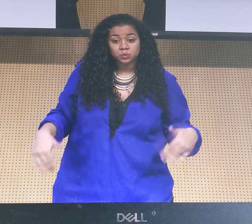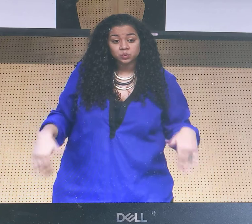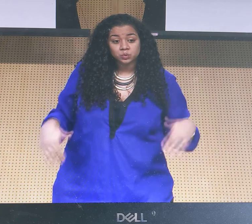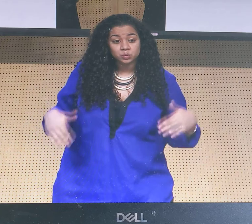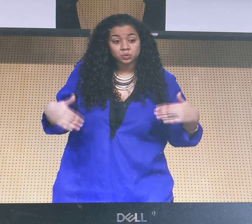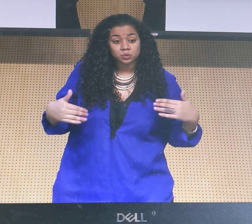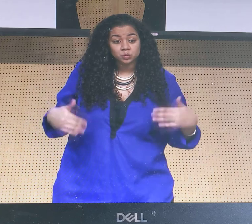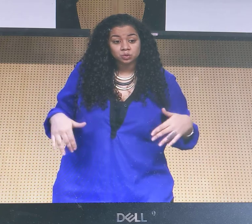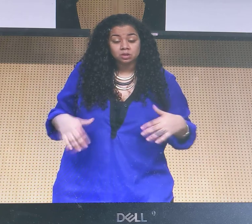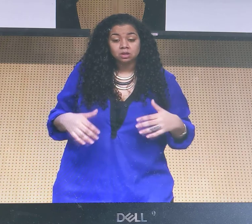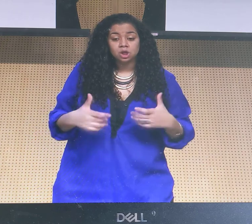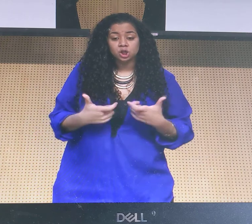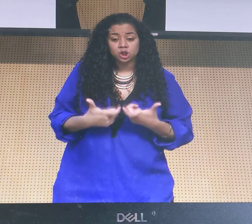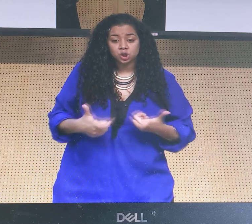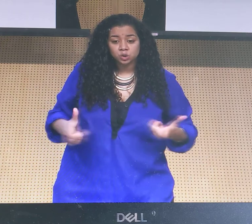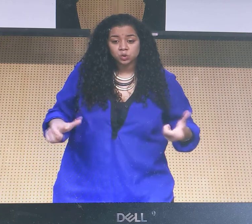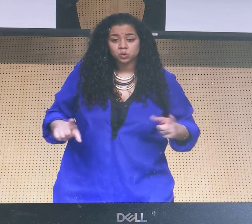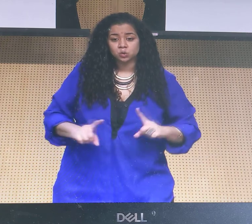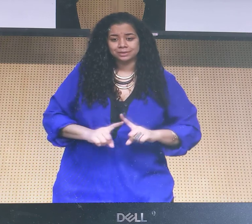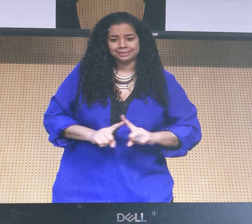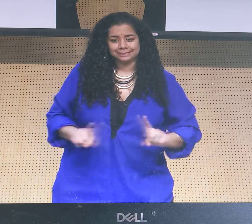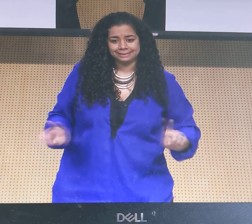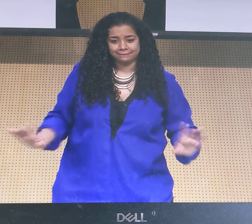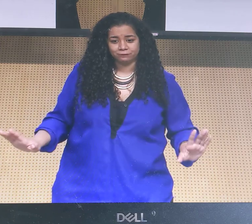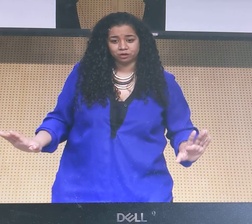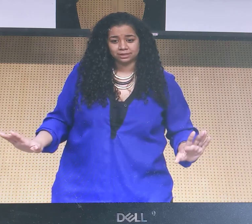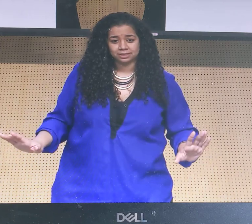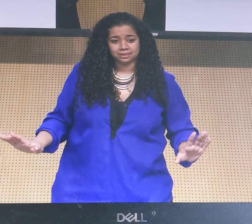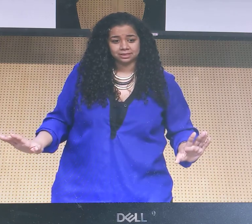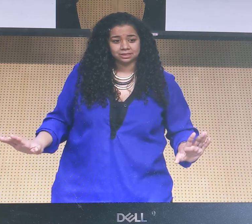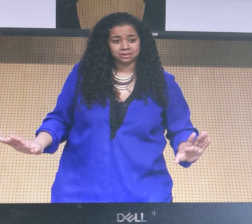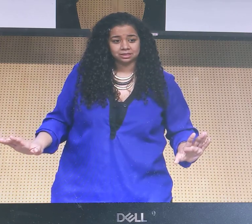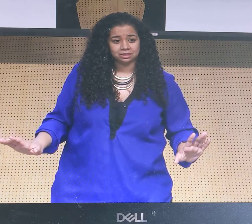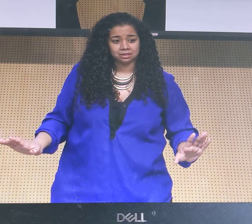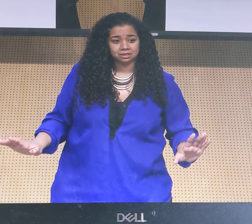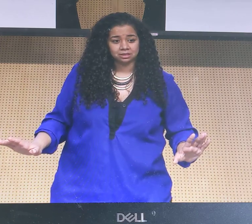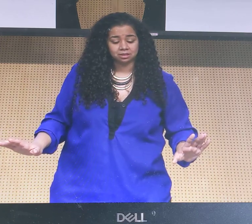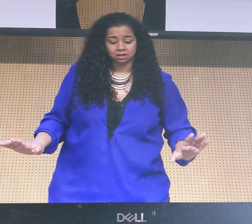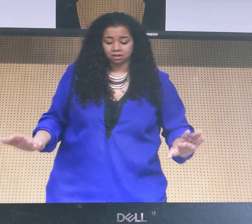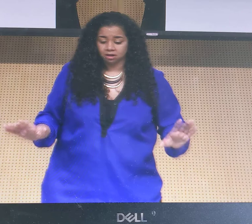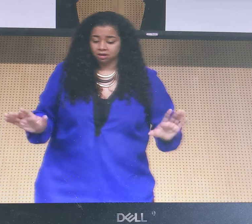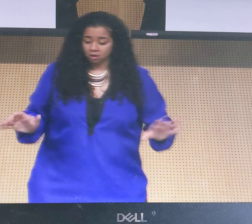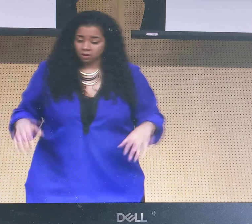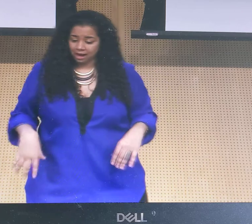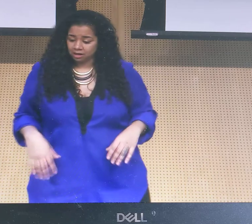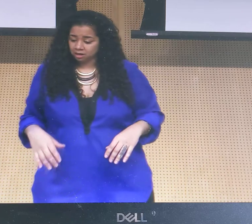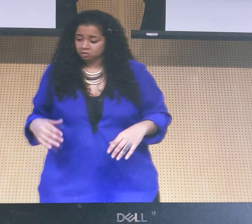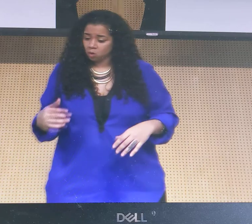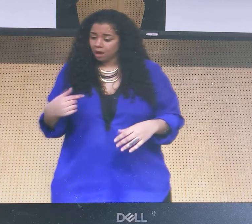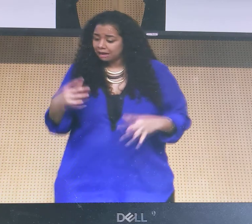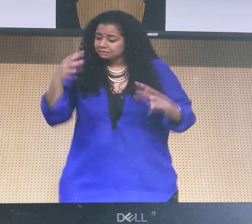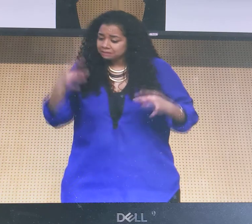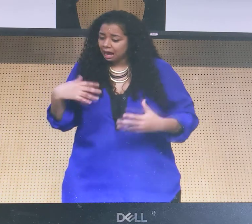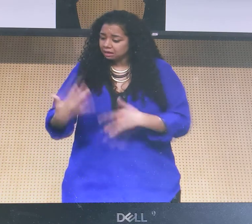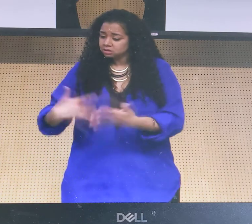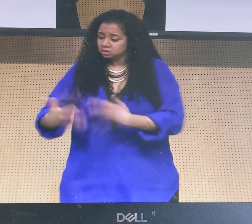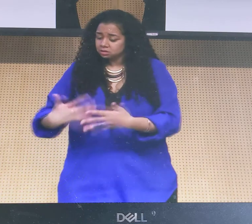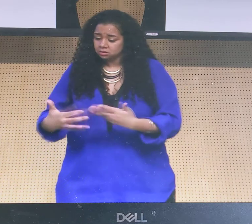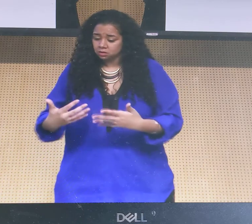Life, but then there are life choices and there's, that's a huge difference. There's a huge difference between these everyday decisions and our life